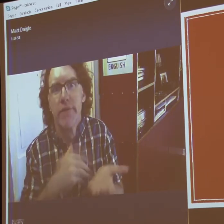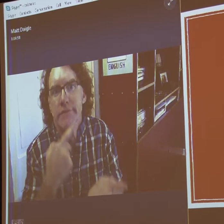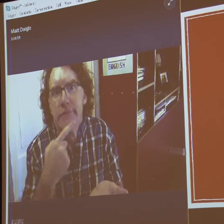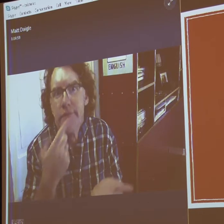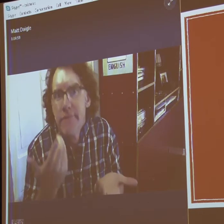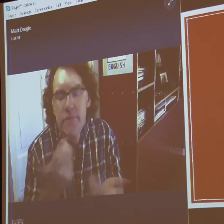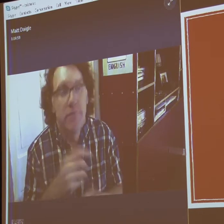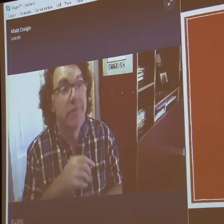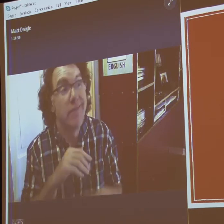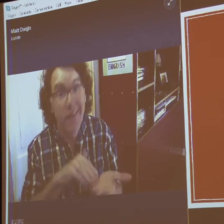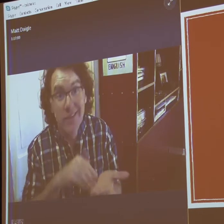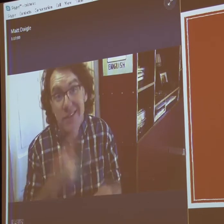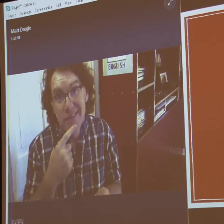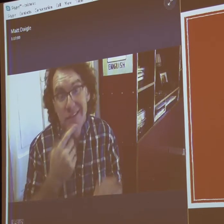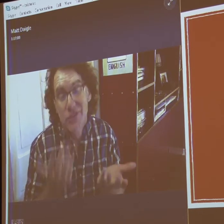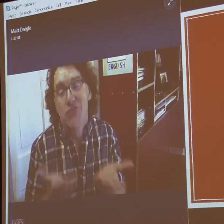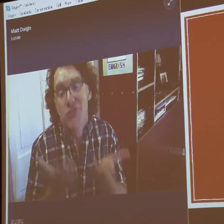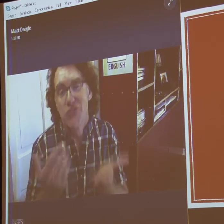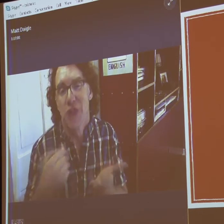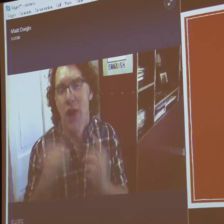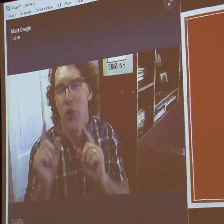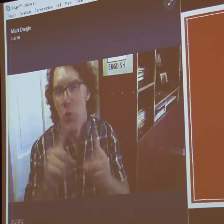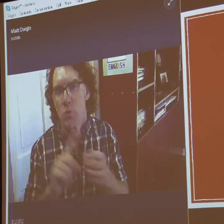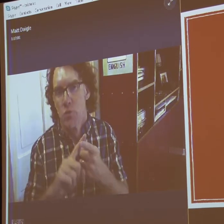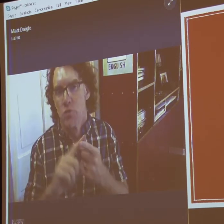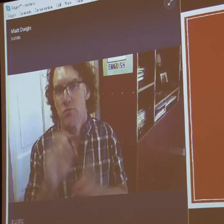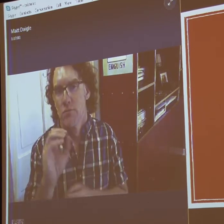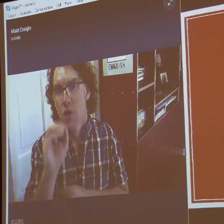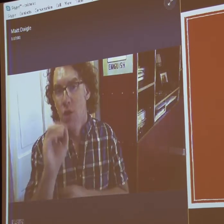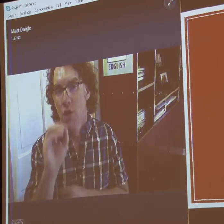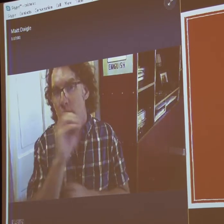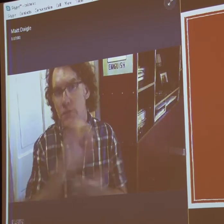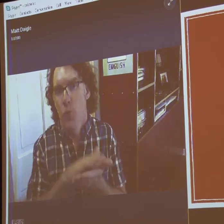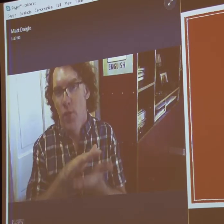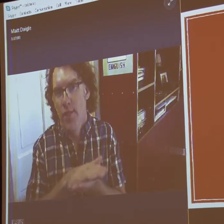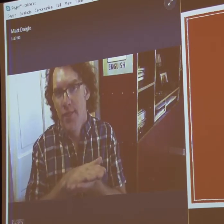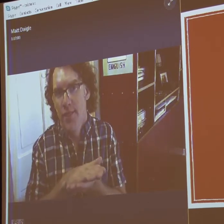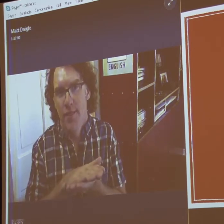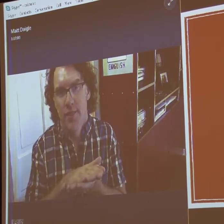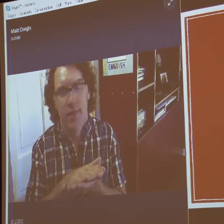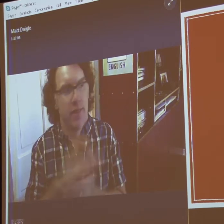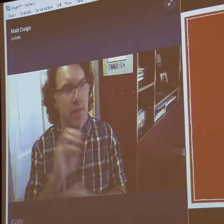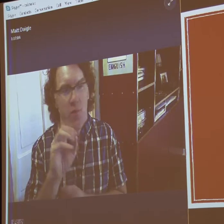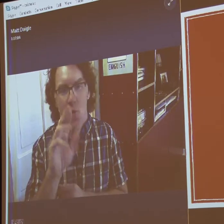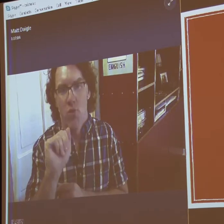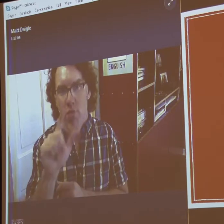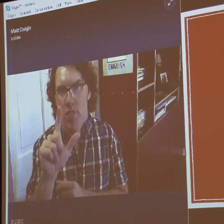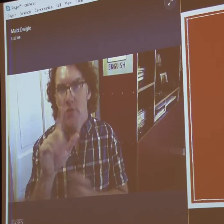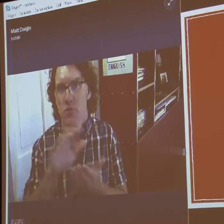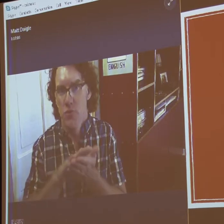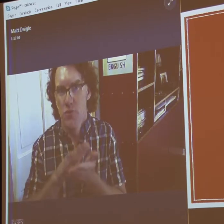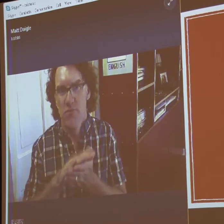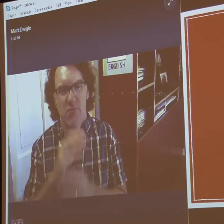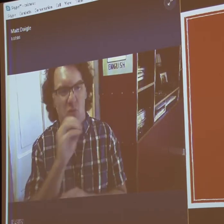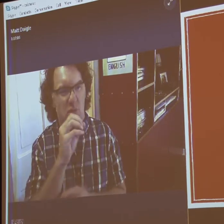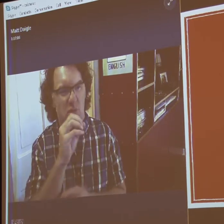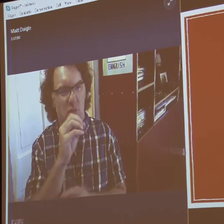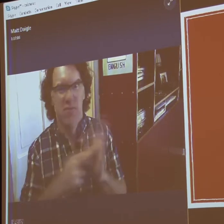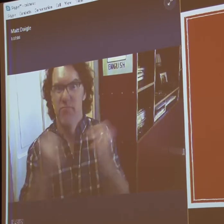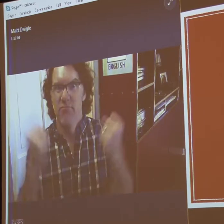profoundly deaf. My parents just followed what the doctors said. And they really